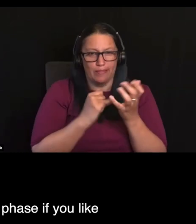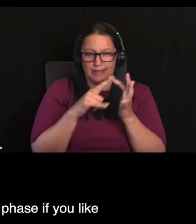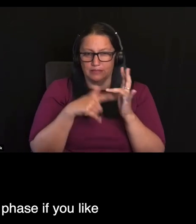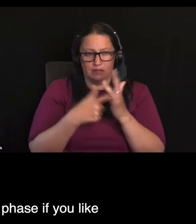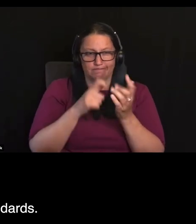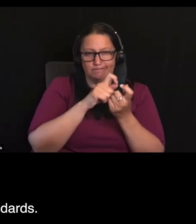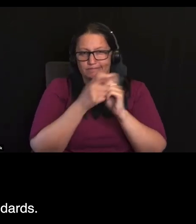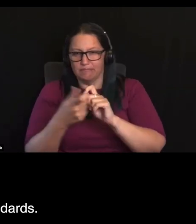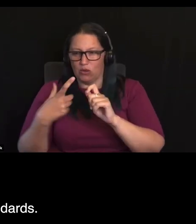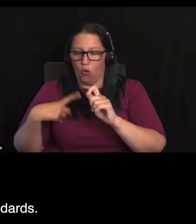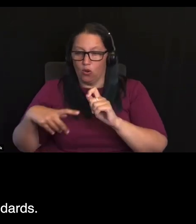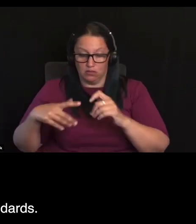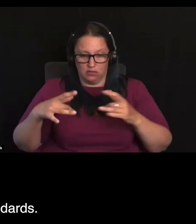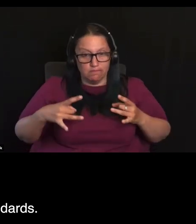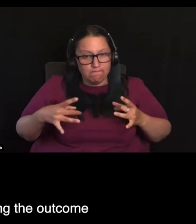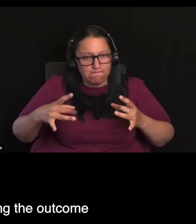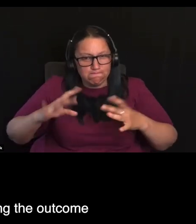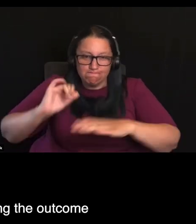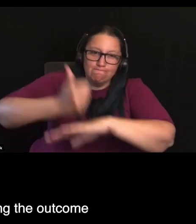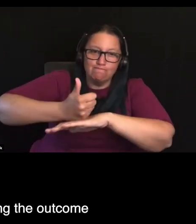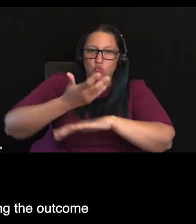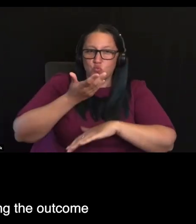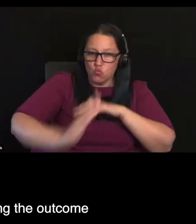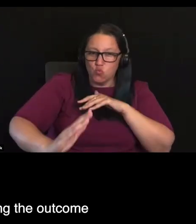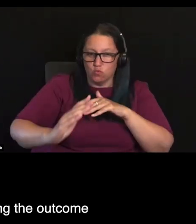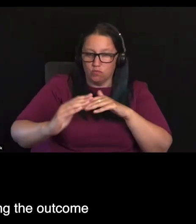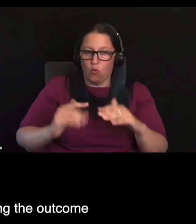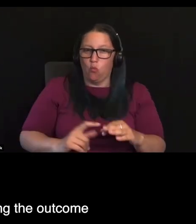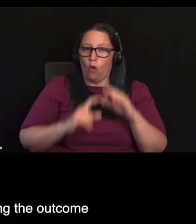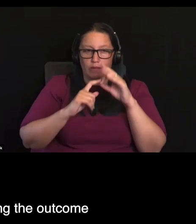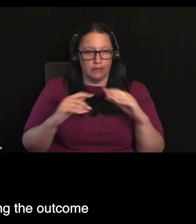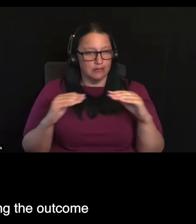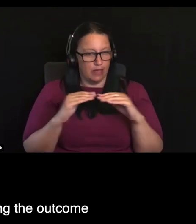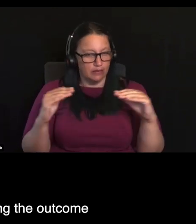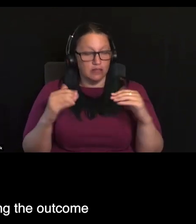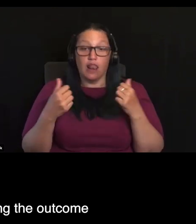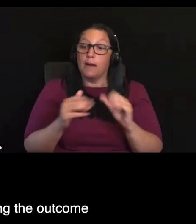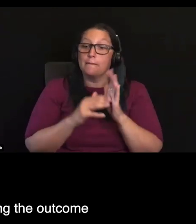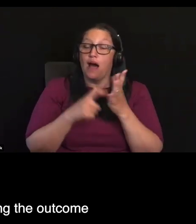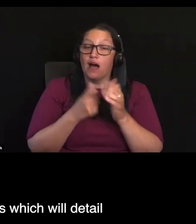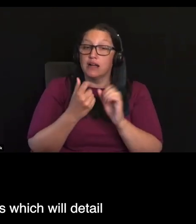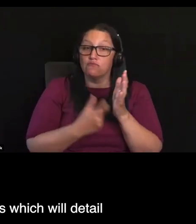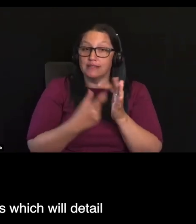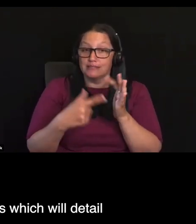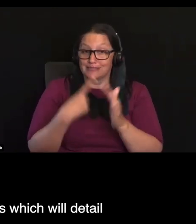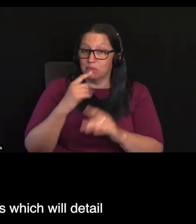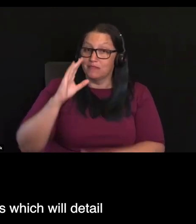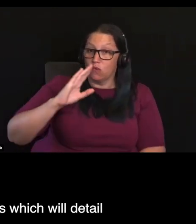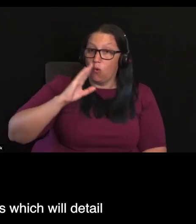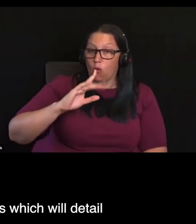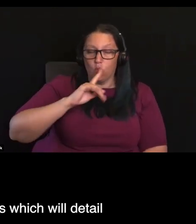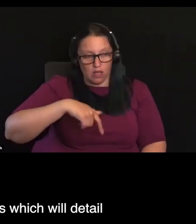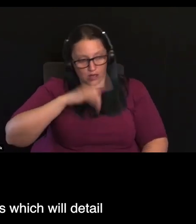phase, if you like, of the new quality standards. So, as Margaret said, we're seeing the outcome expectations,